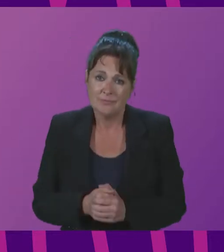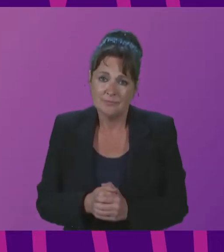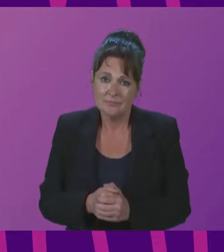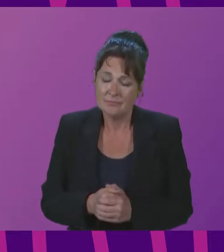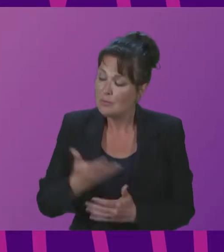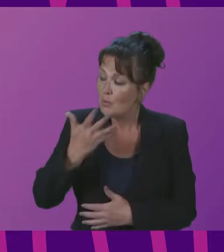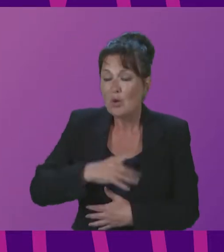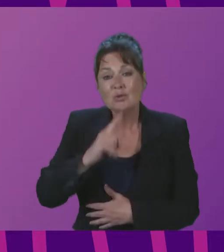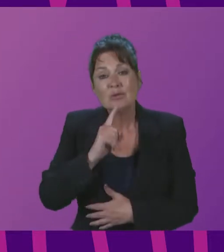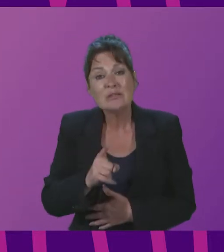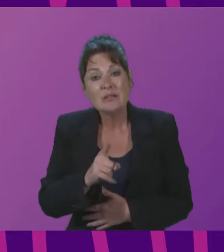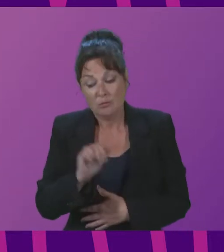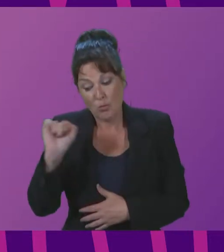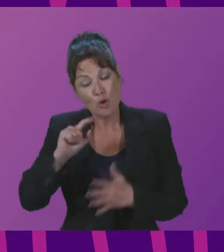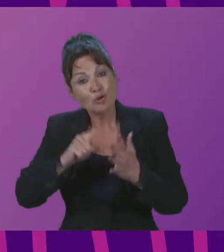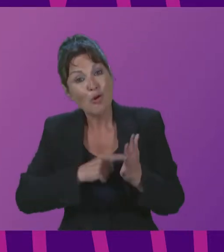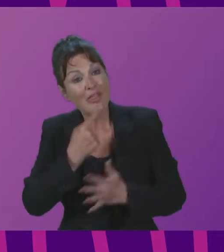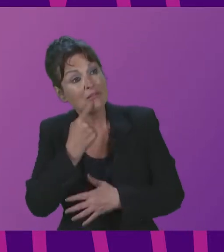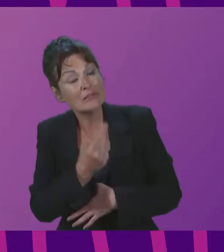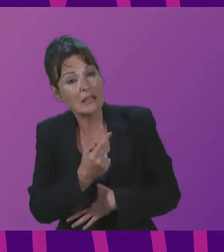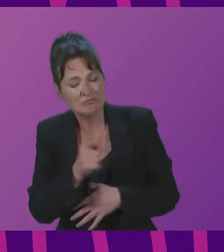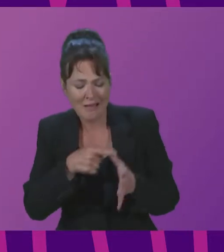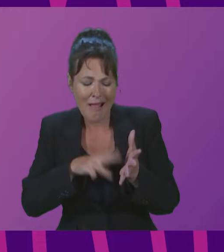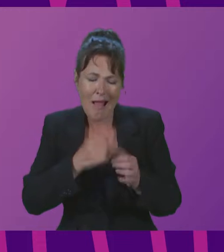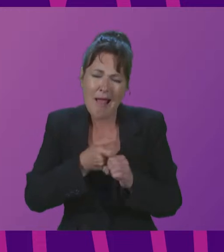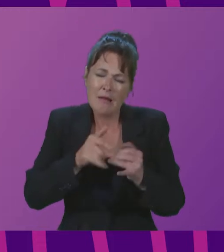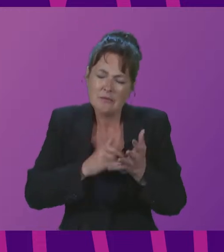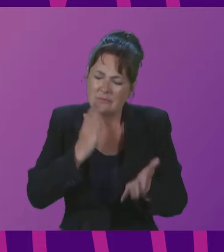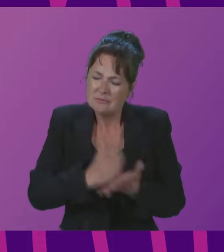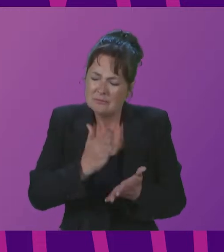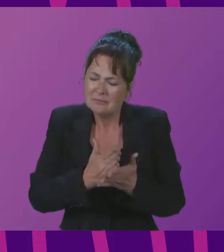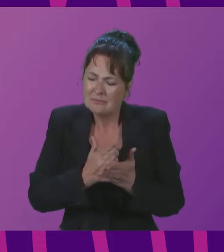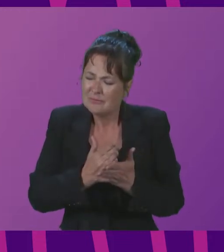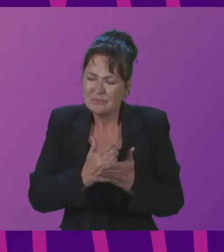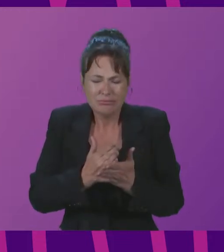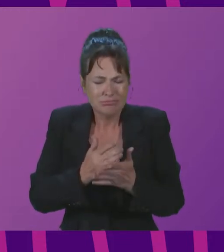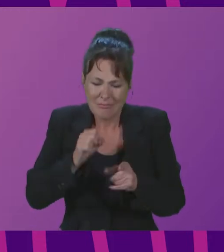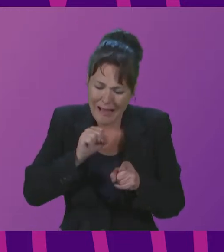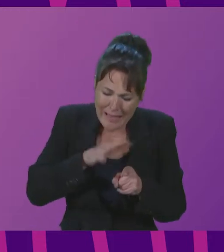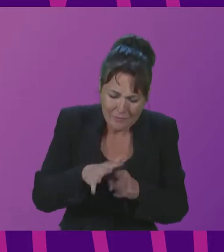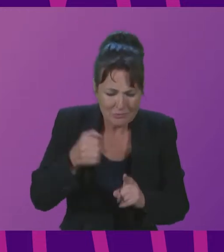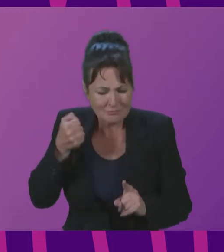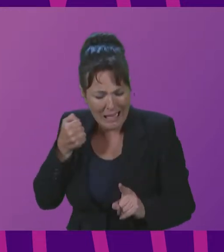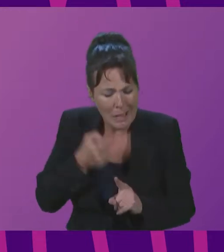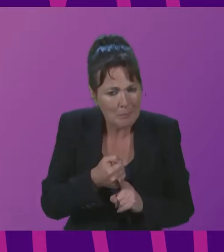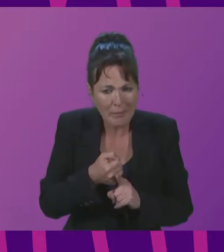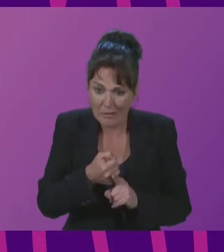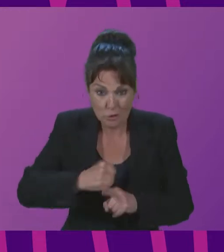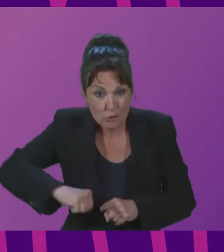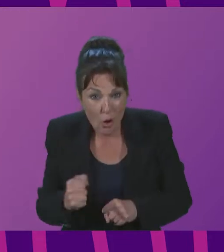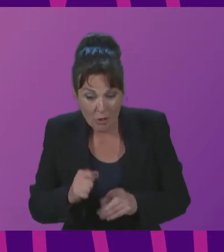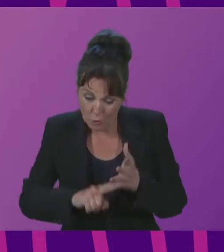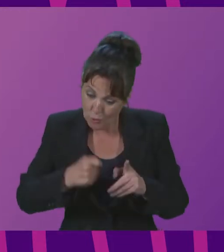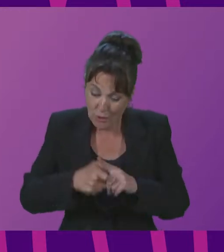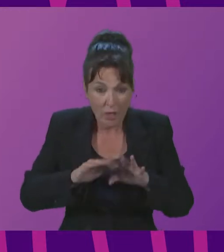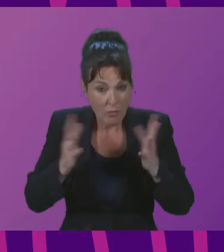just to add to Jonathan's tribute Angus had a profound impact on the world on Scotland the UK and on many